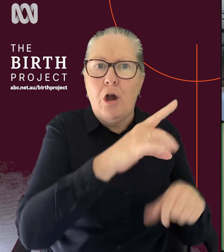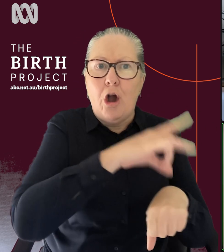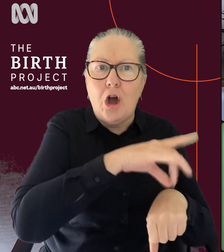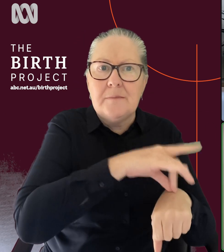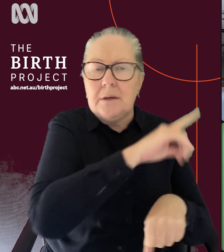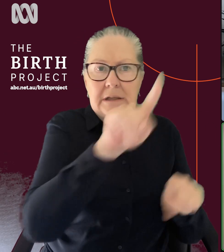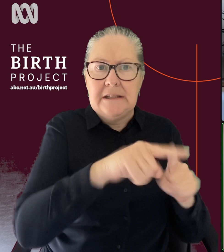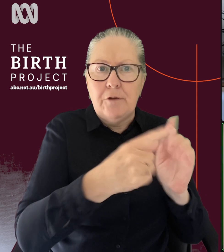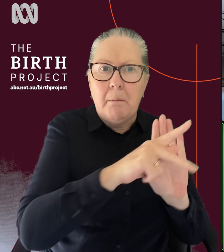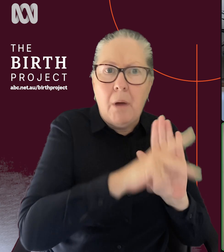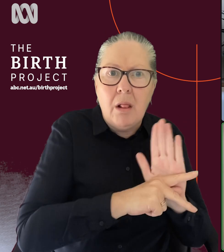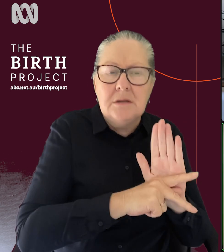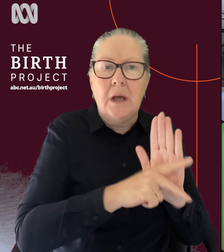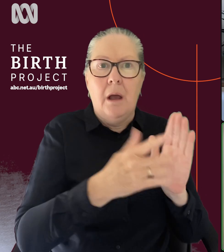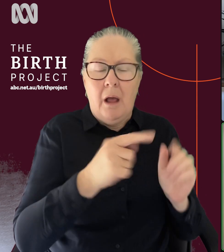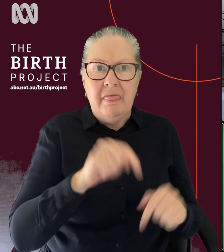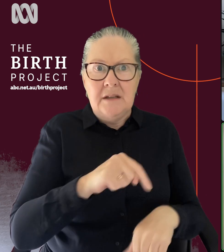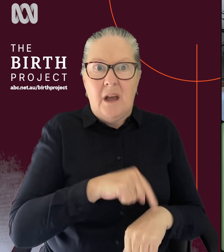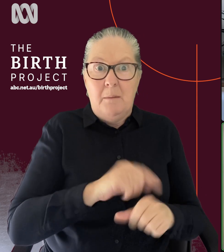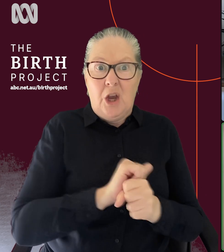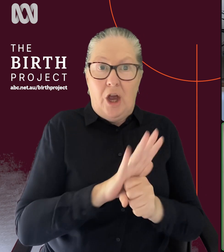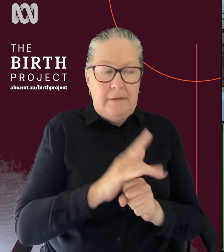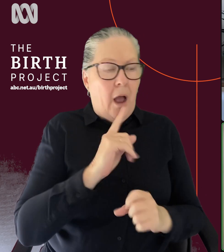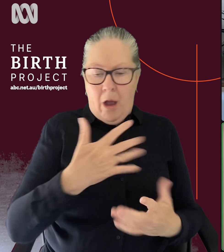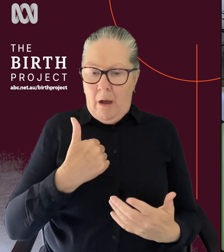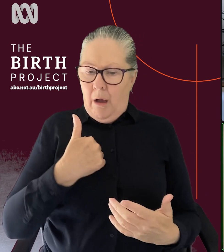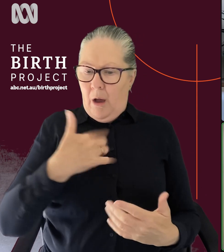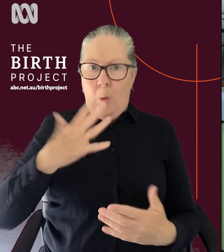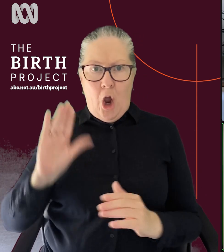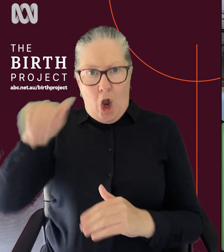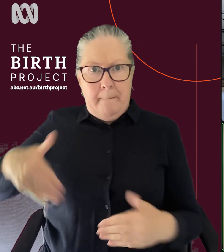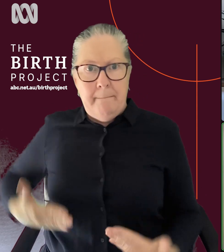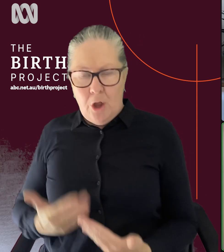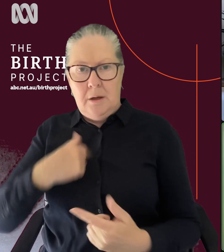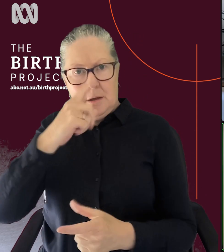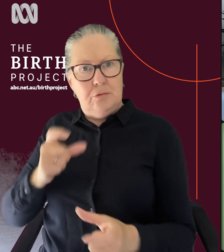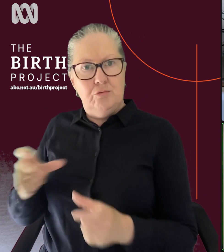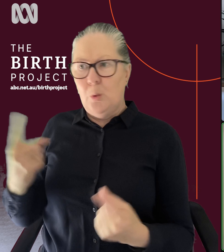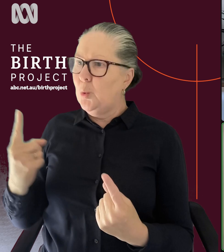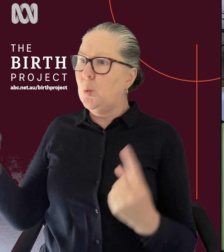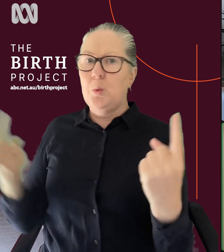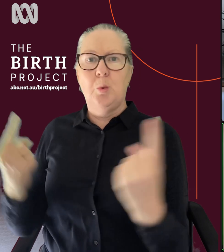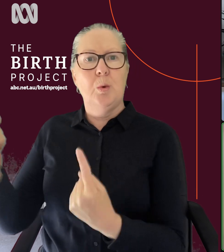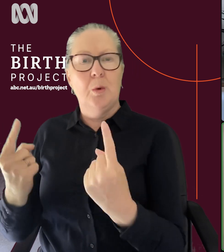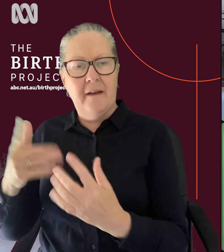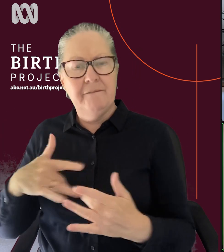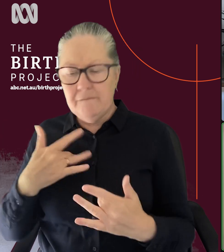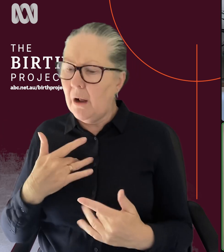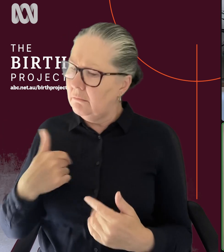think sometimes people during that stage were like, well, I'll have a home birth and I can control that environment, which is a sense of control and knowing where you're